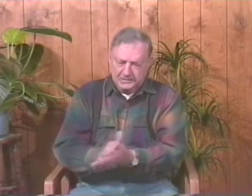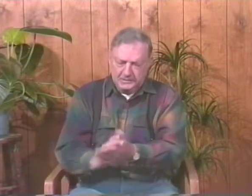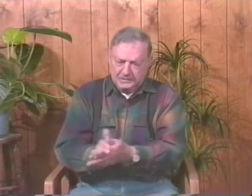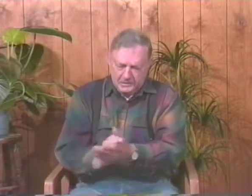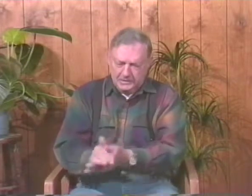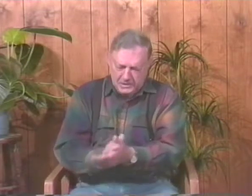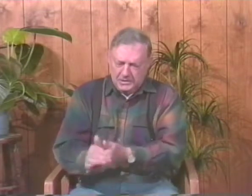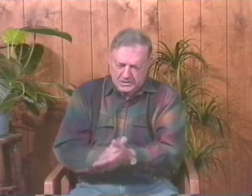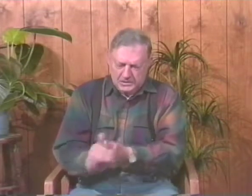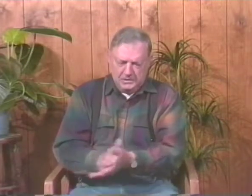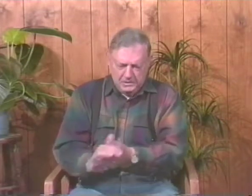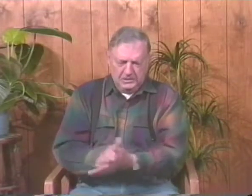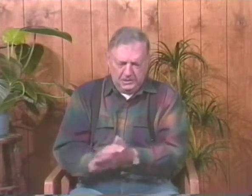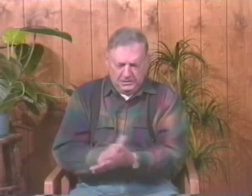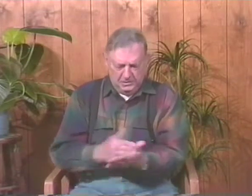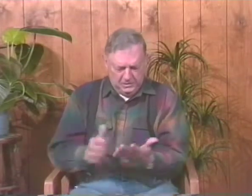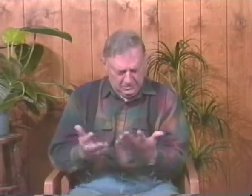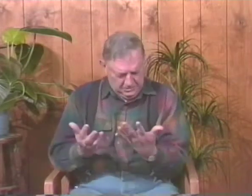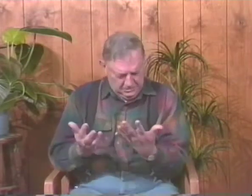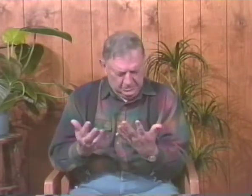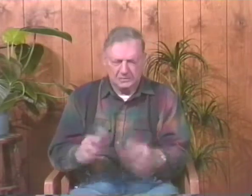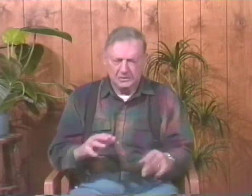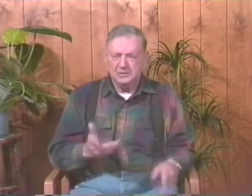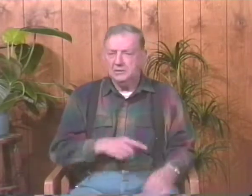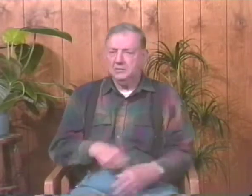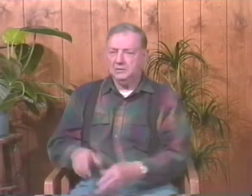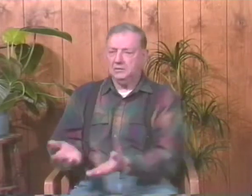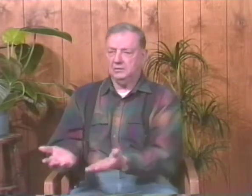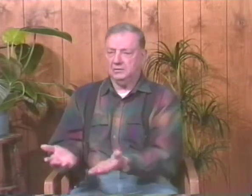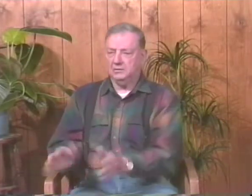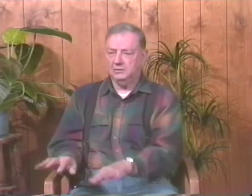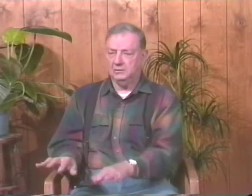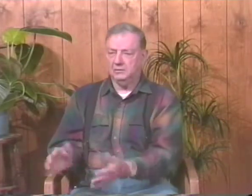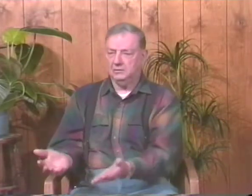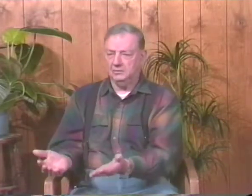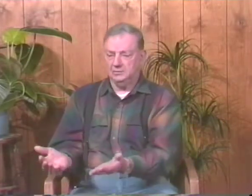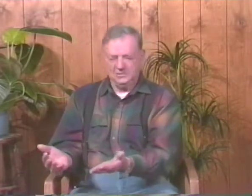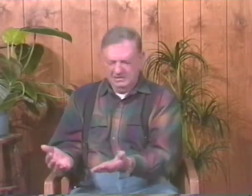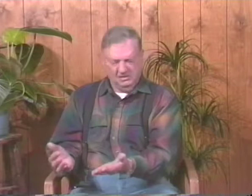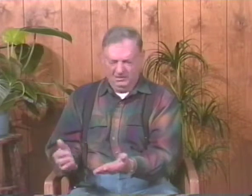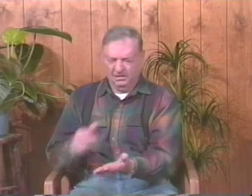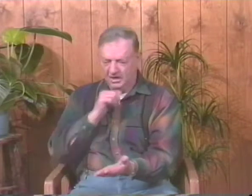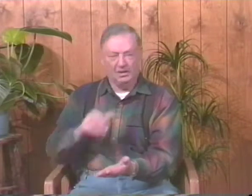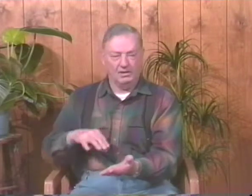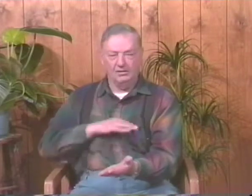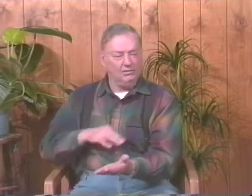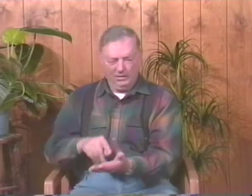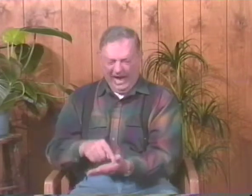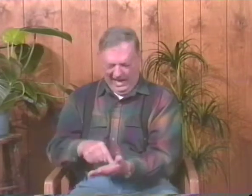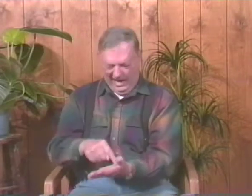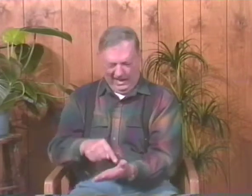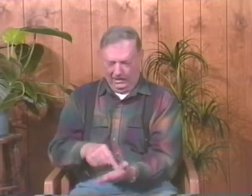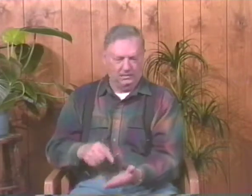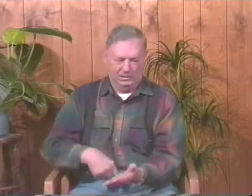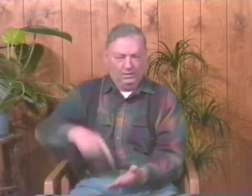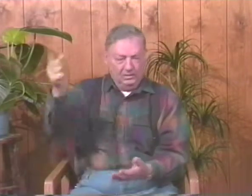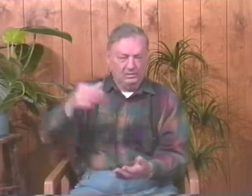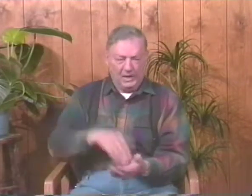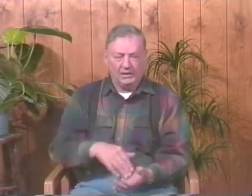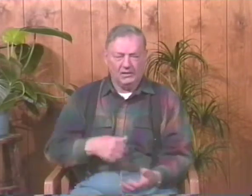I'd go back and wash my hands again and take a look at them and see if they'd pass his inspection. He'd say, no, that's not good enough, look at that, go back